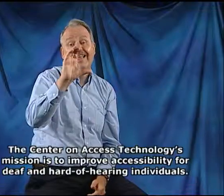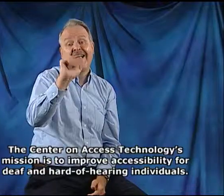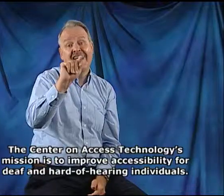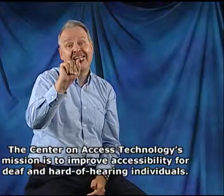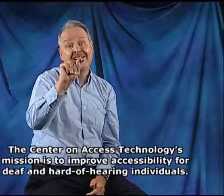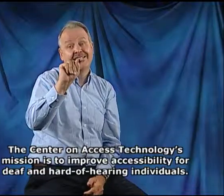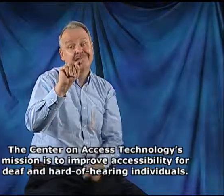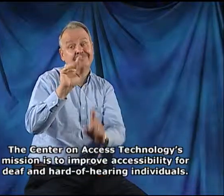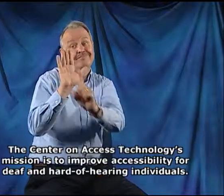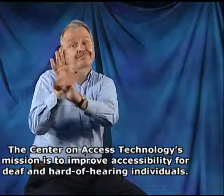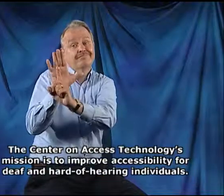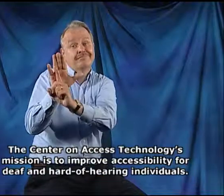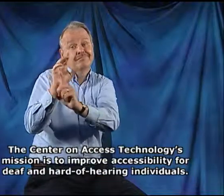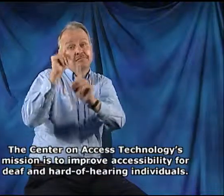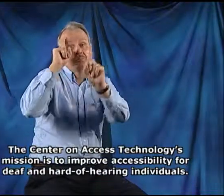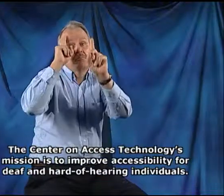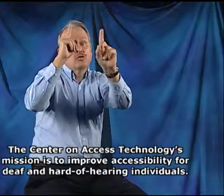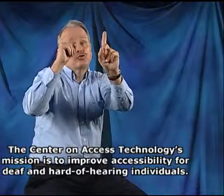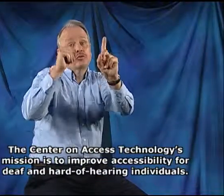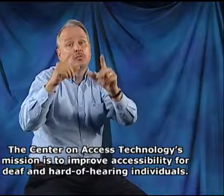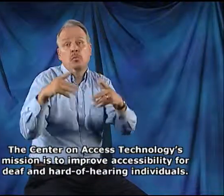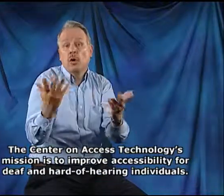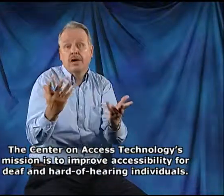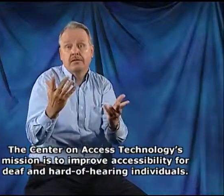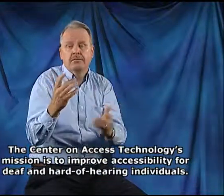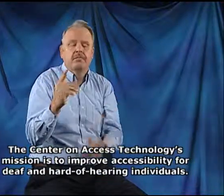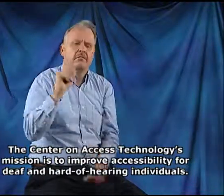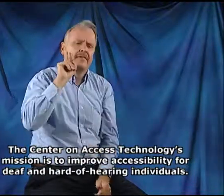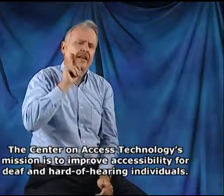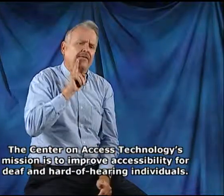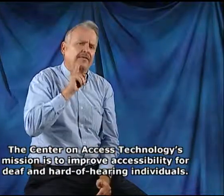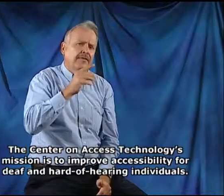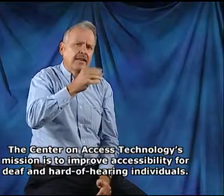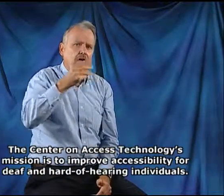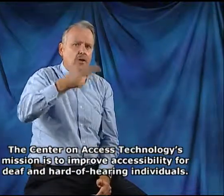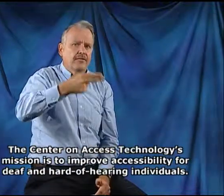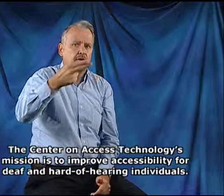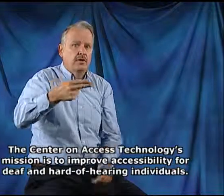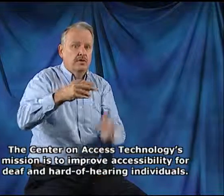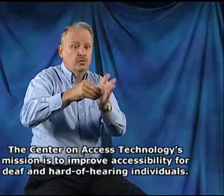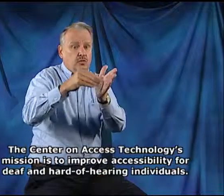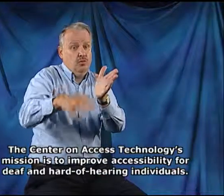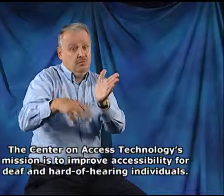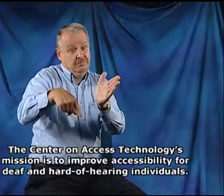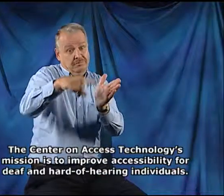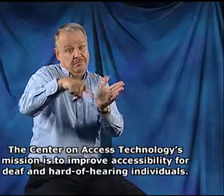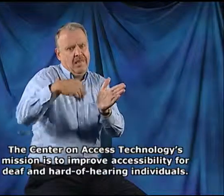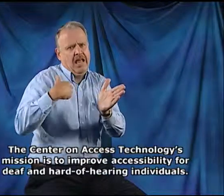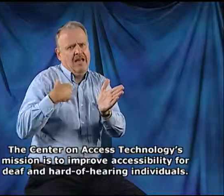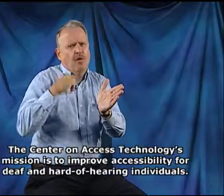Center on Access Technology's mission is to improve accessibility for deaf and hard of hearing individuals.